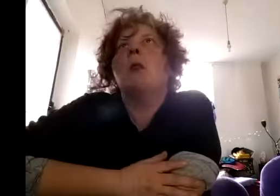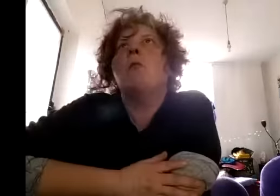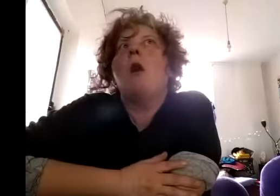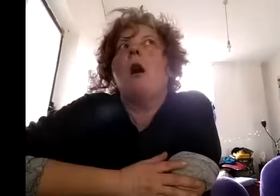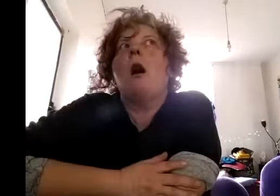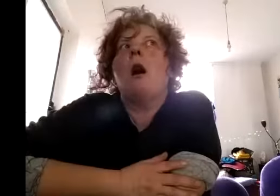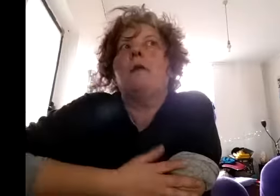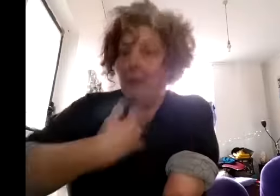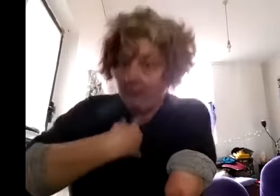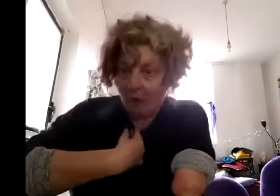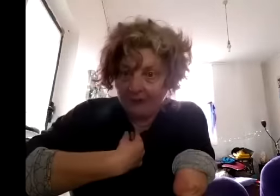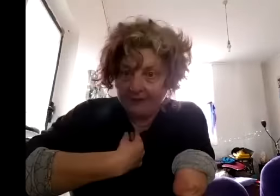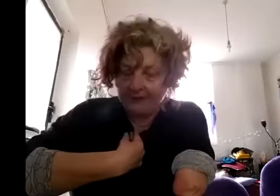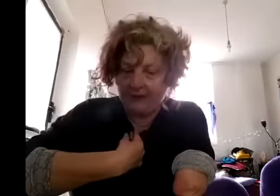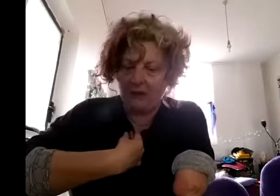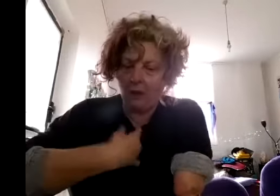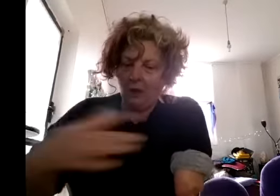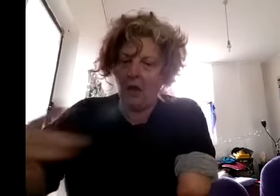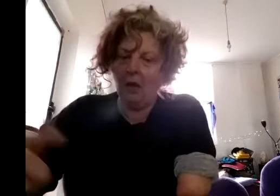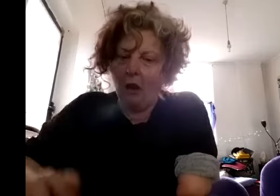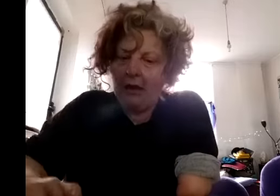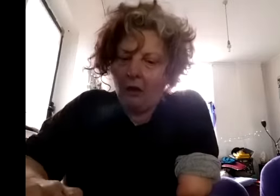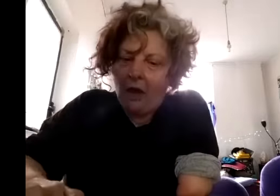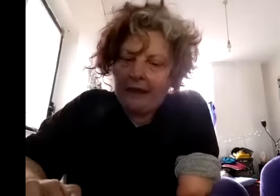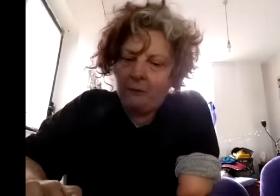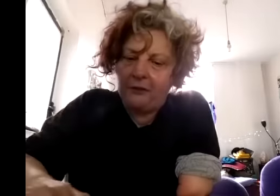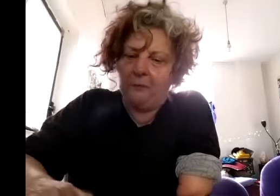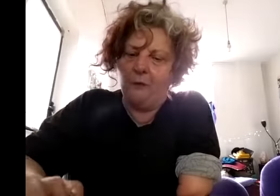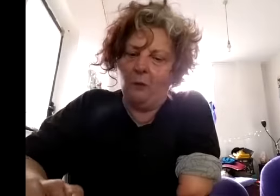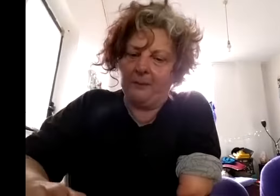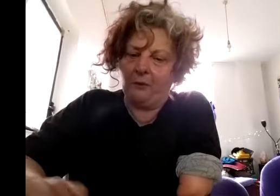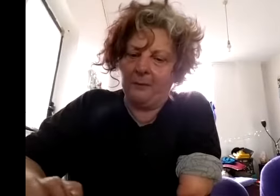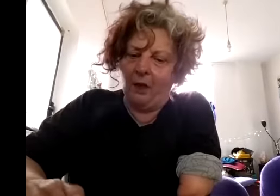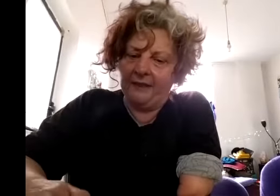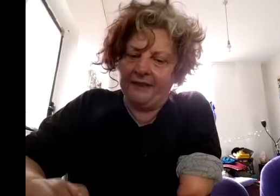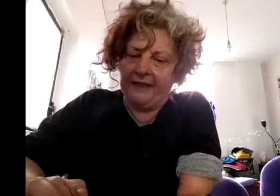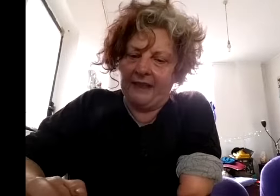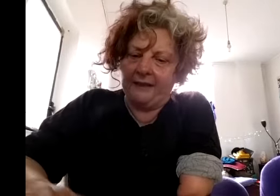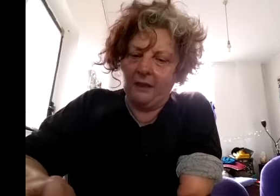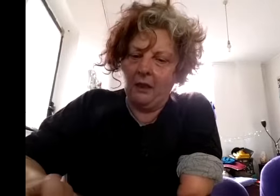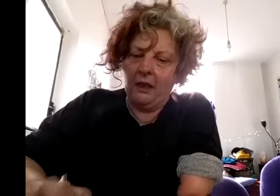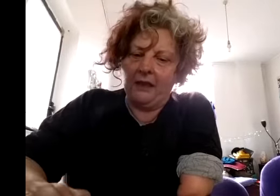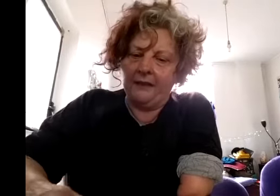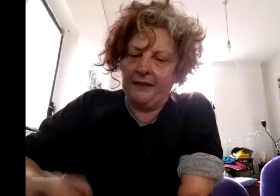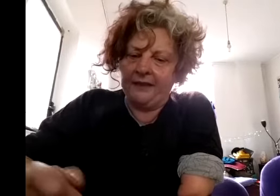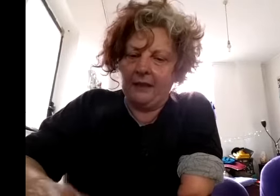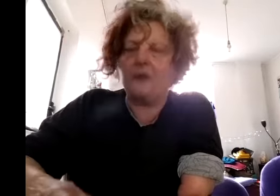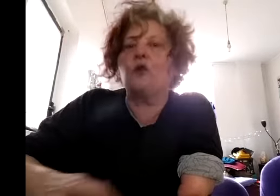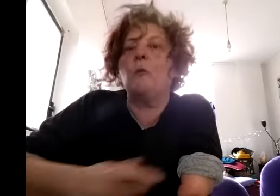for me personally uh I I came into performance because when I was six and and starting school my